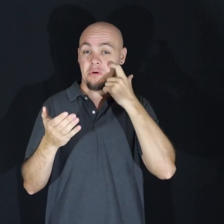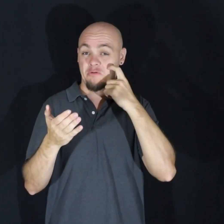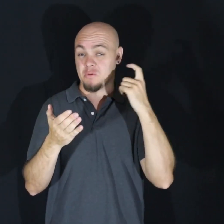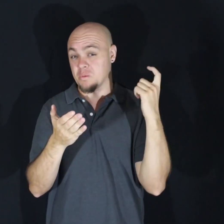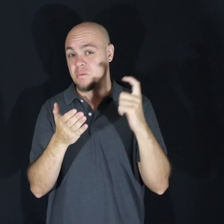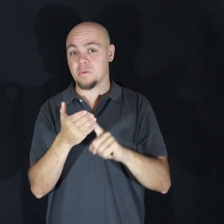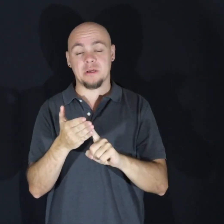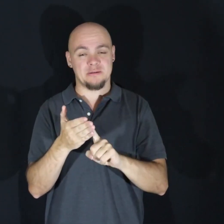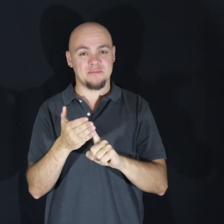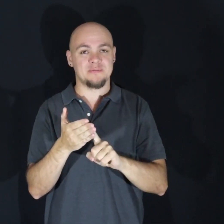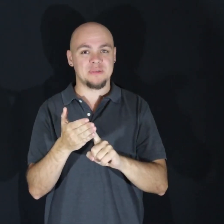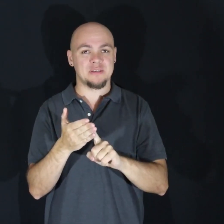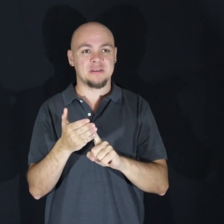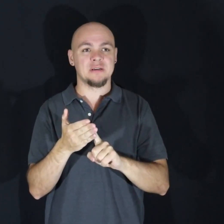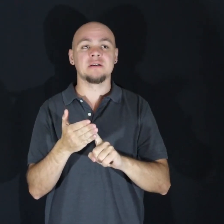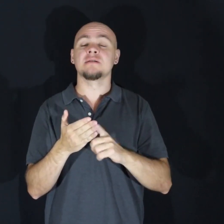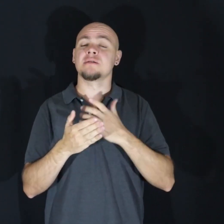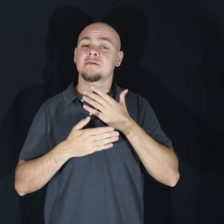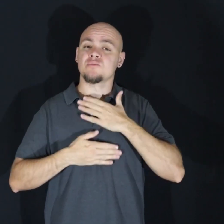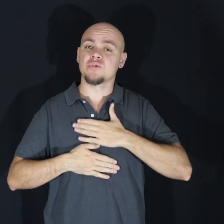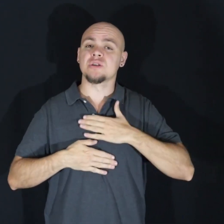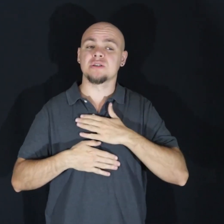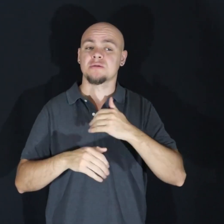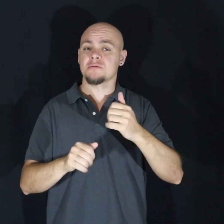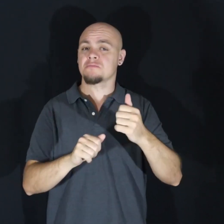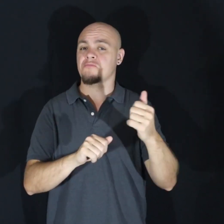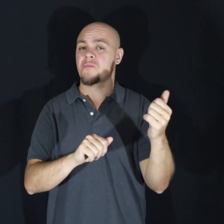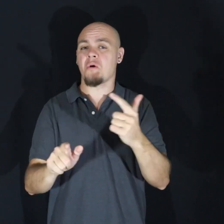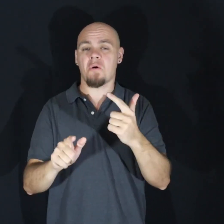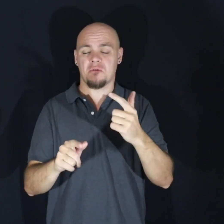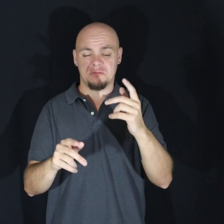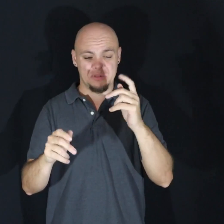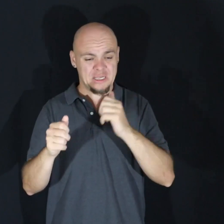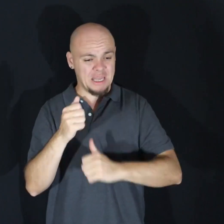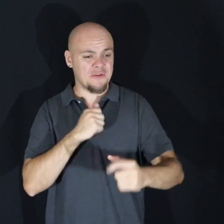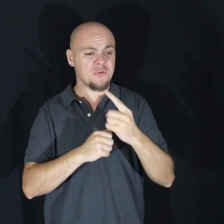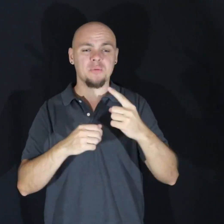and give gratitude to all of my contributors.